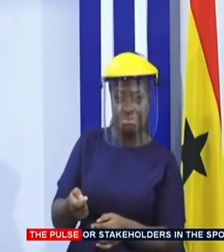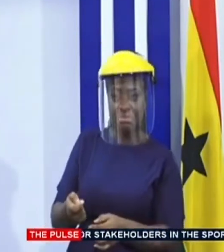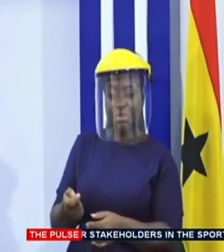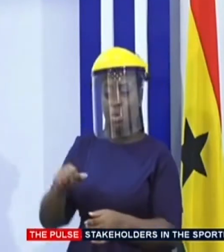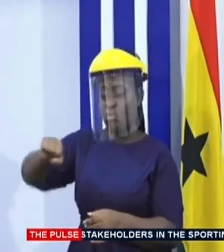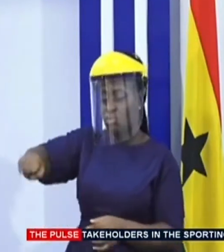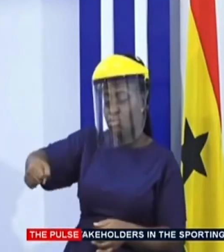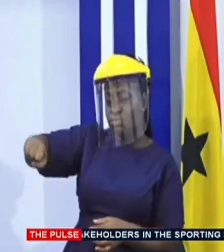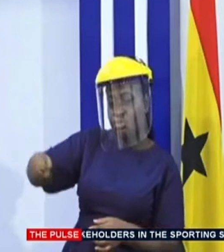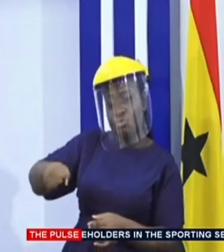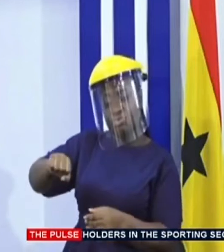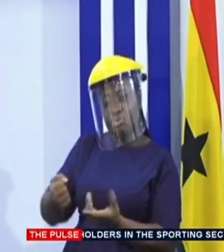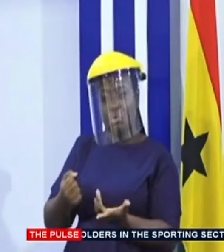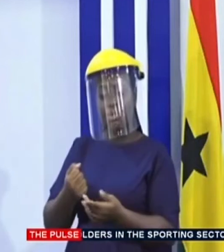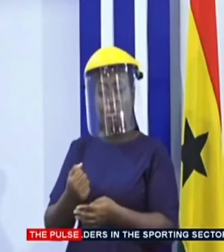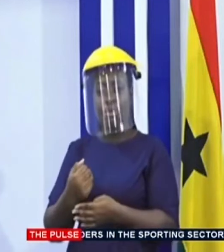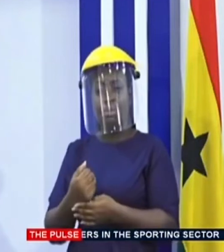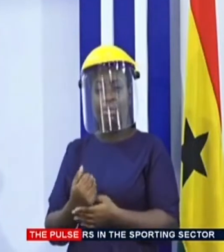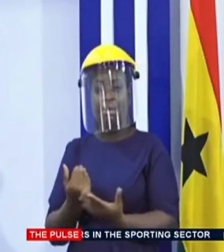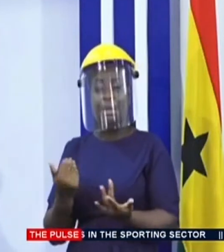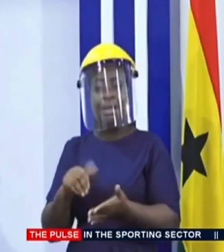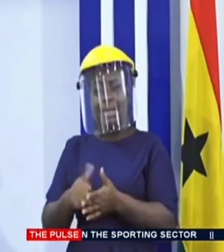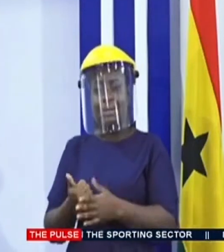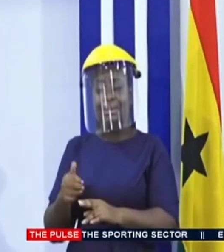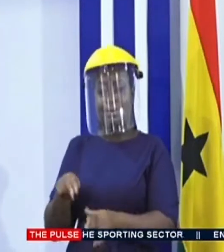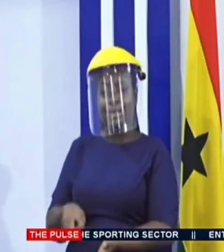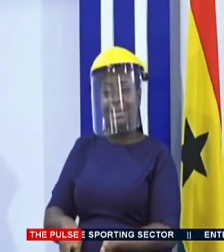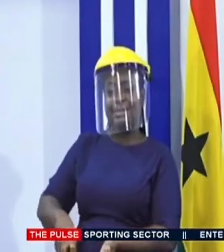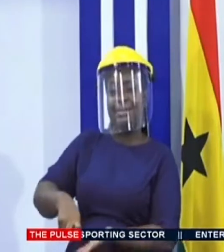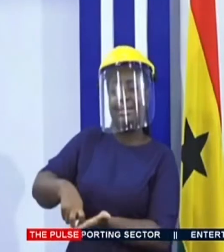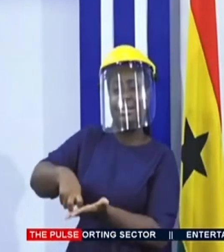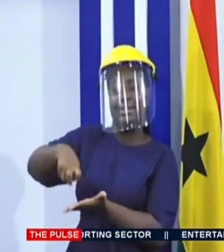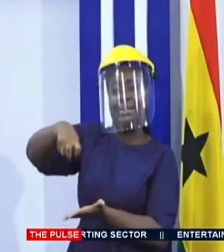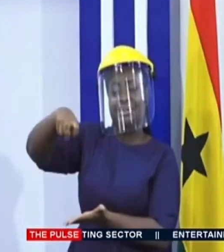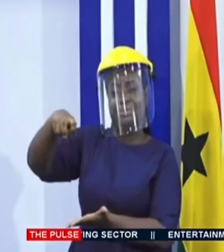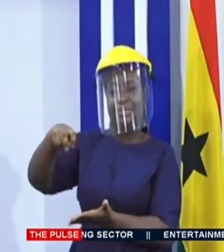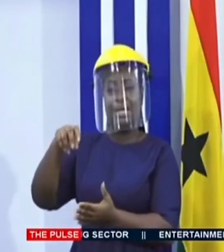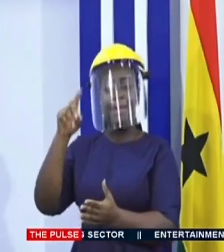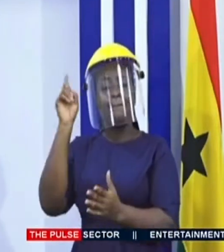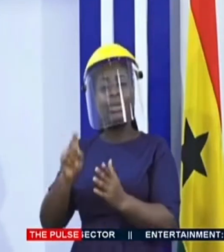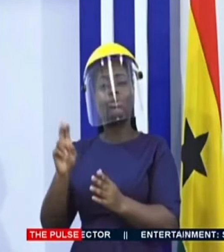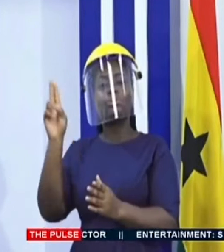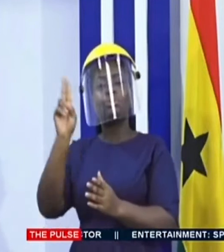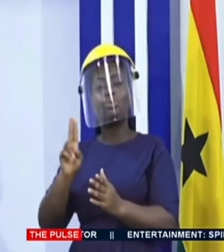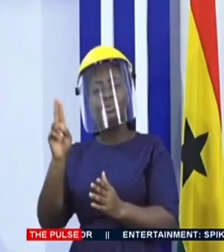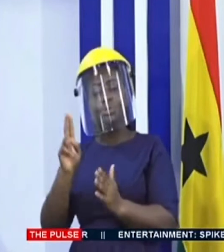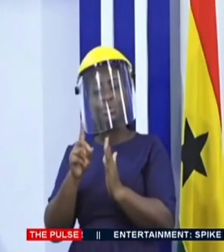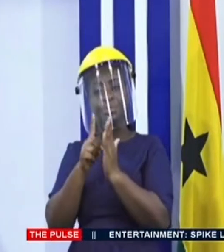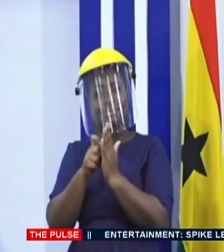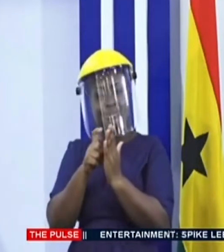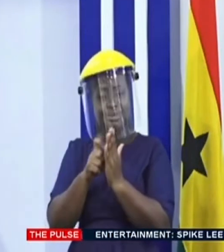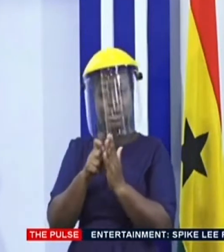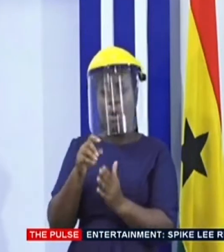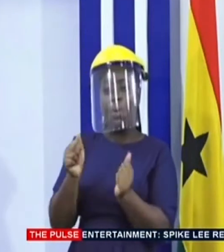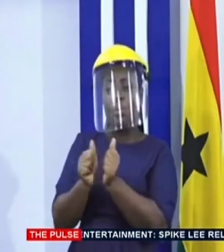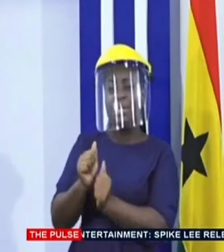handles, and buttons on elevators, etc. Alcohol-based sanitizers with 70